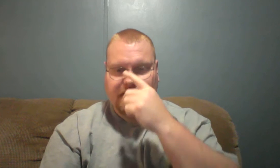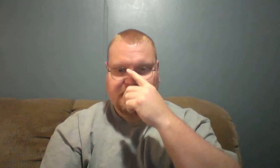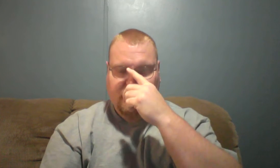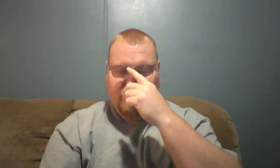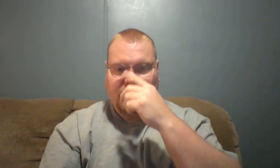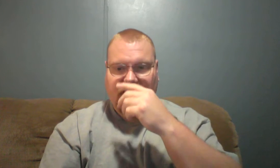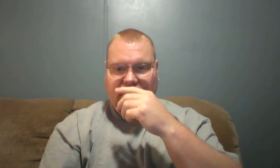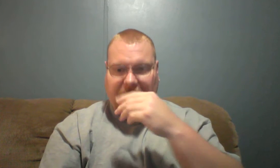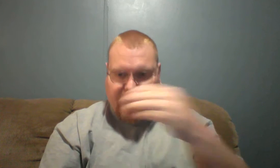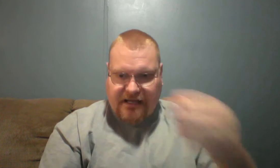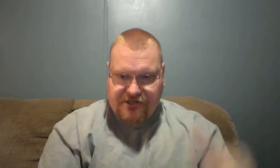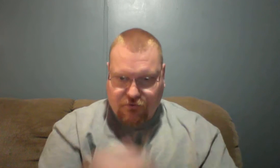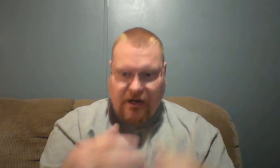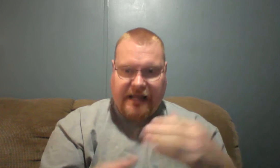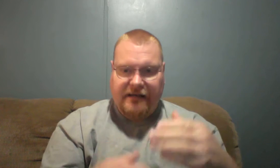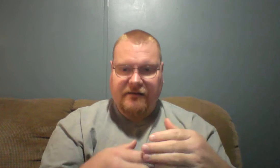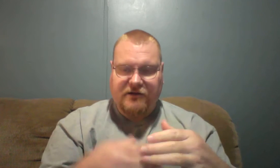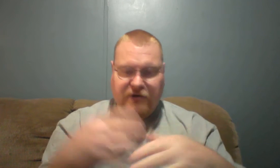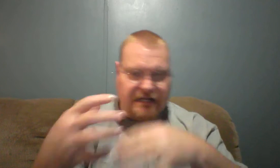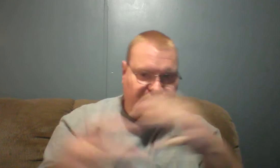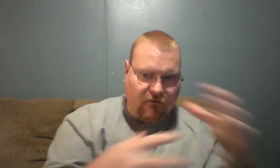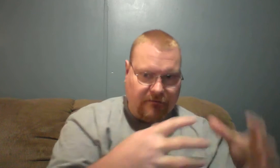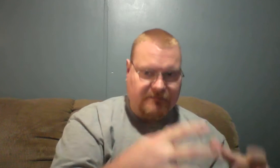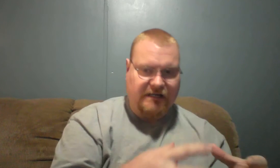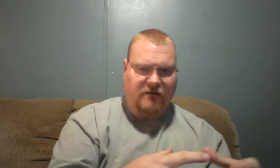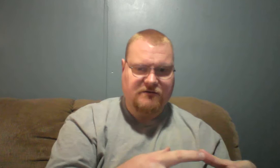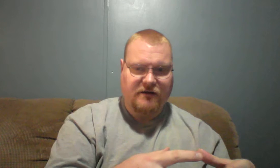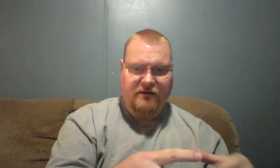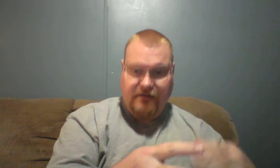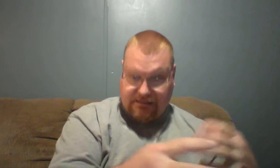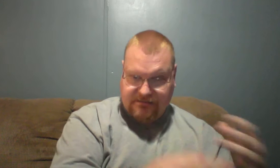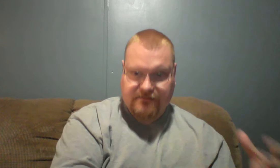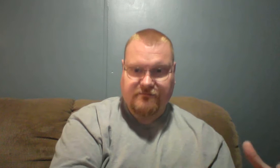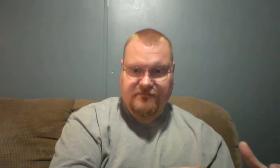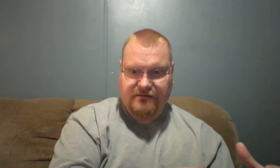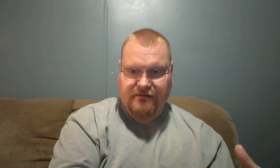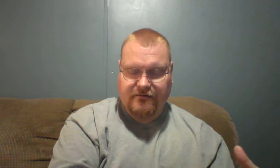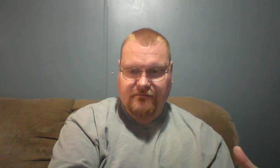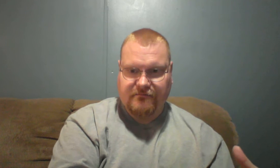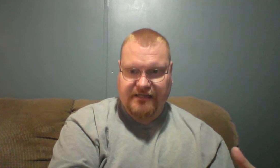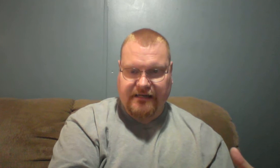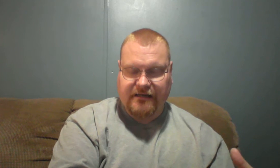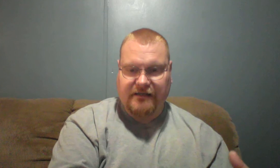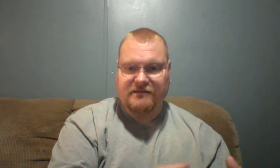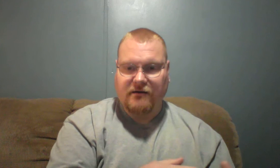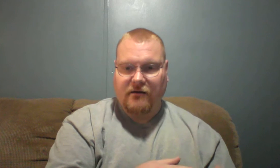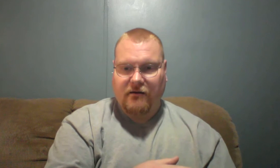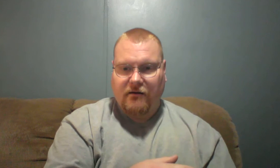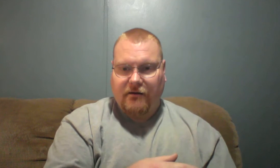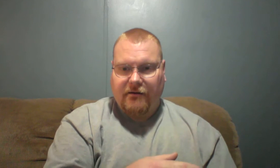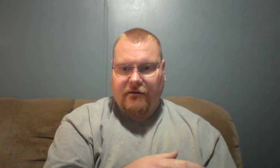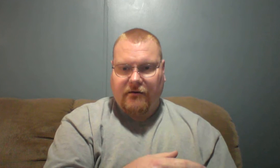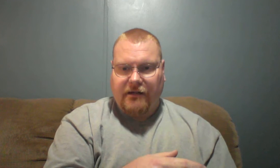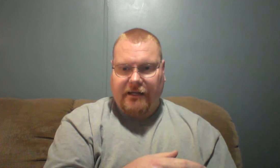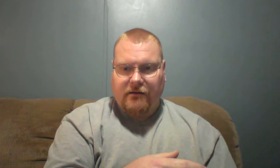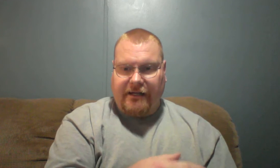that masquerade, that transform themselves as Satan does into